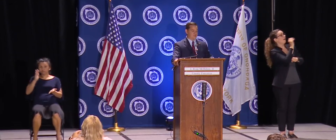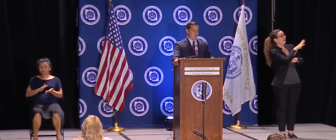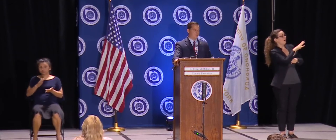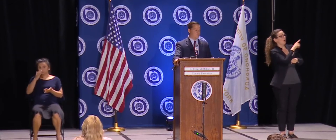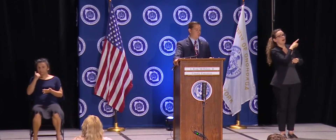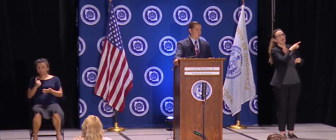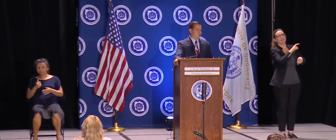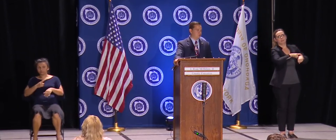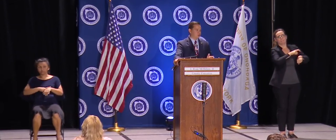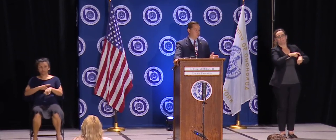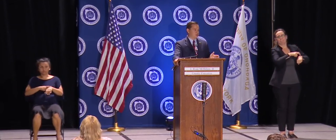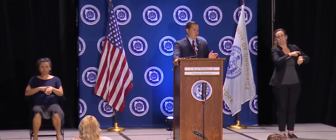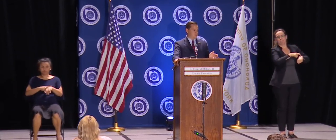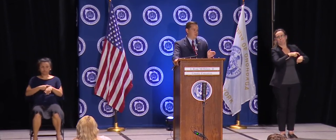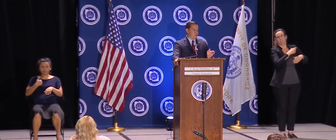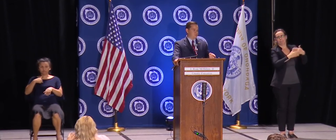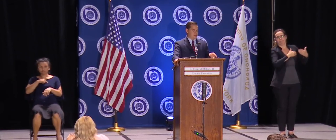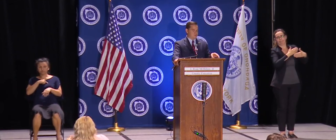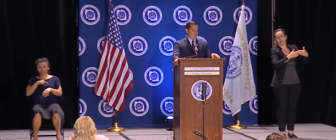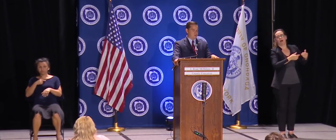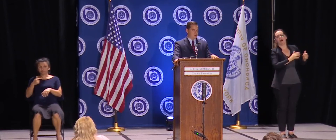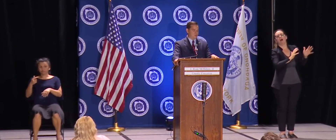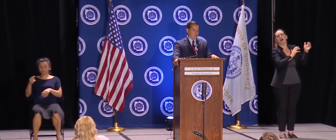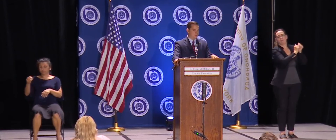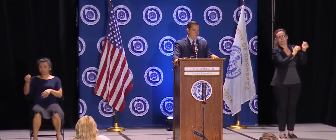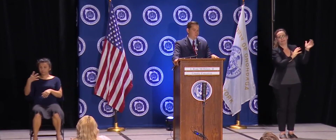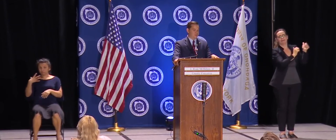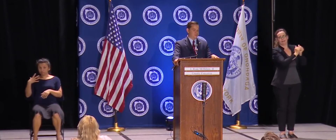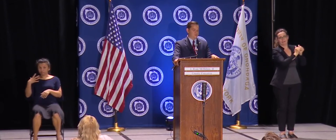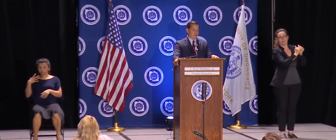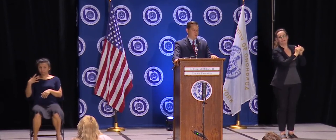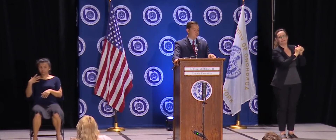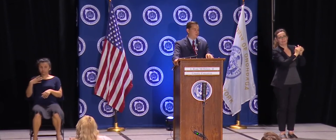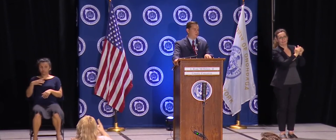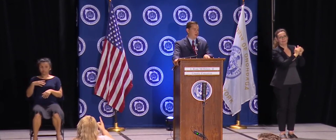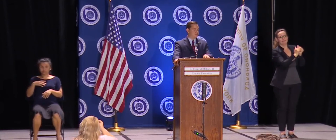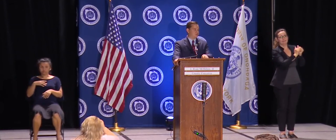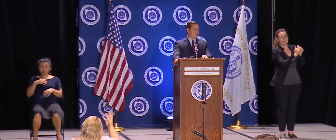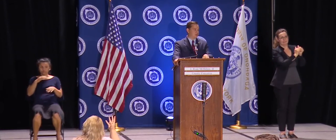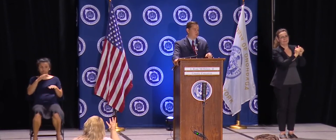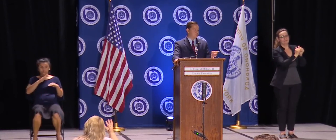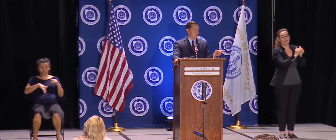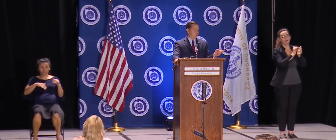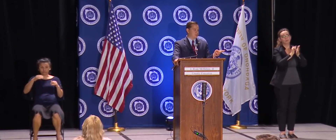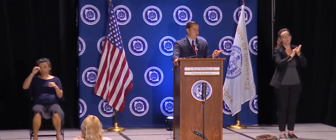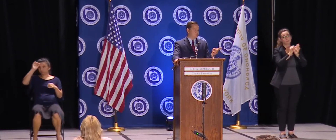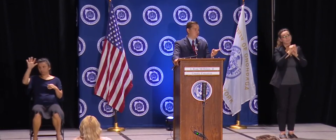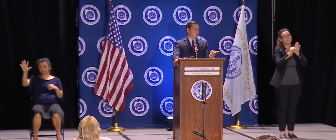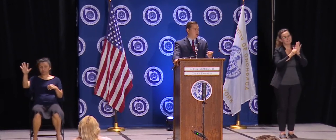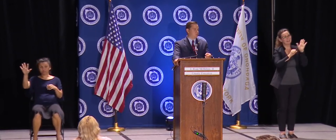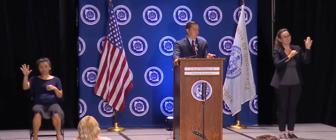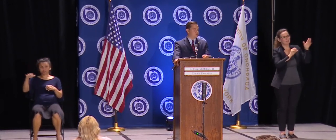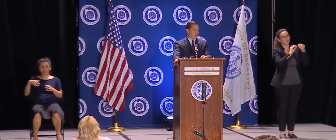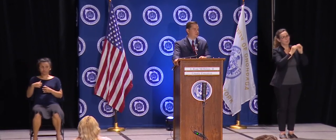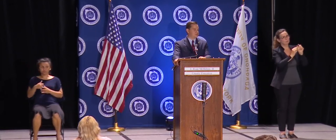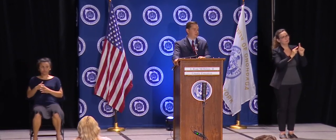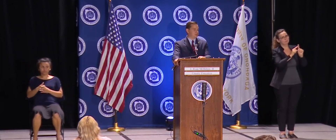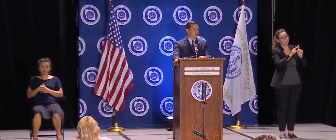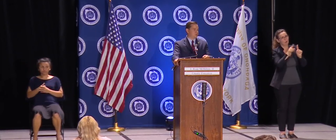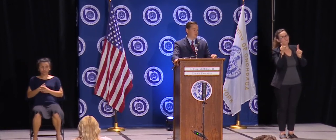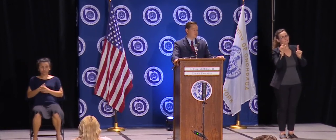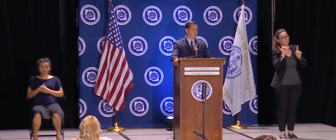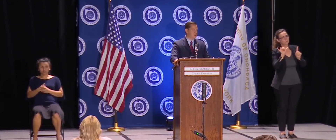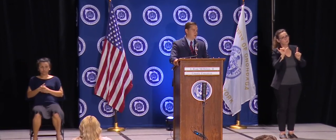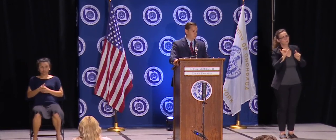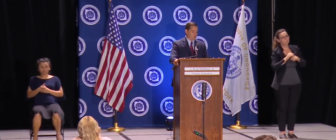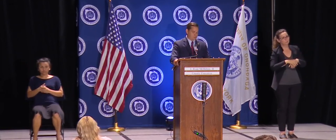off based off of numbers. And sometimes you'll get a number that's different. And then the next few days, it seems like you pick up those cases the